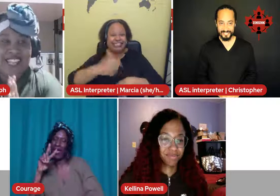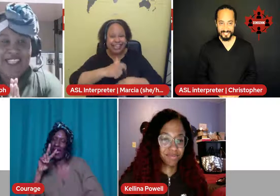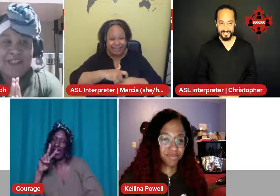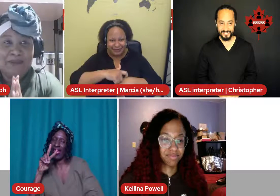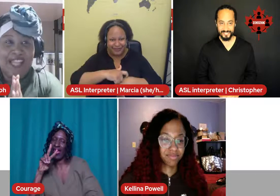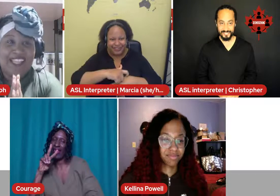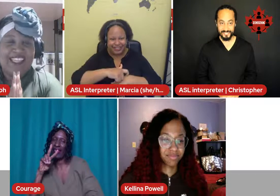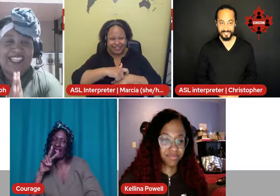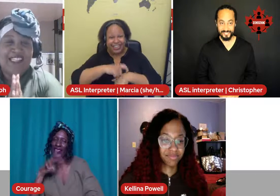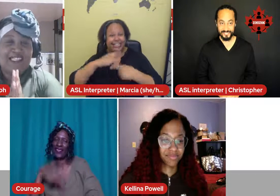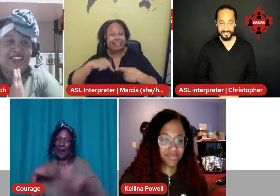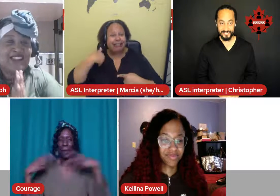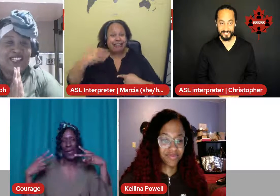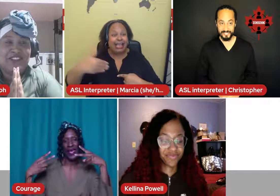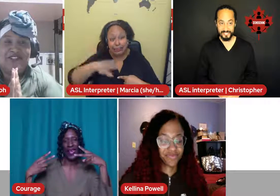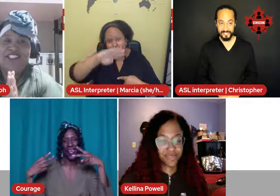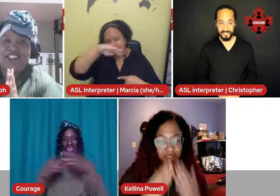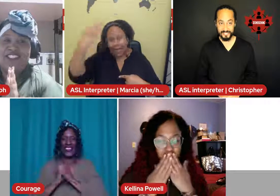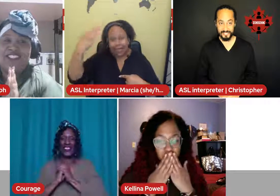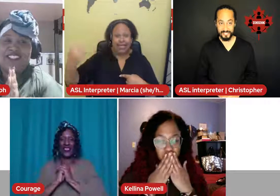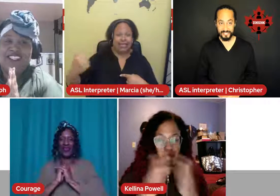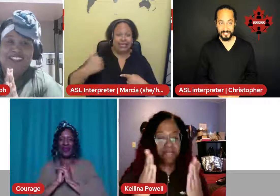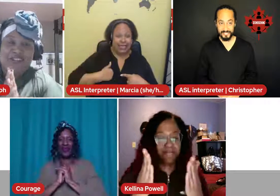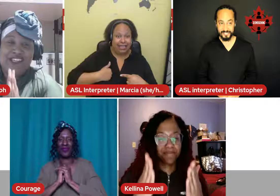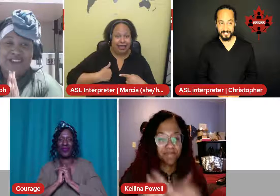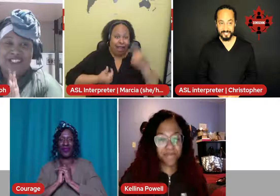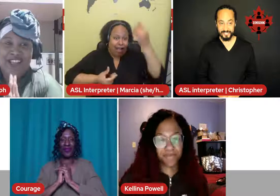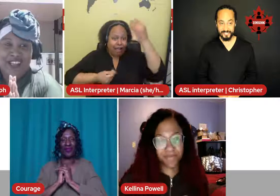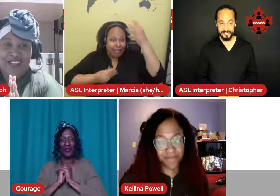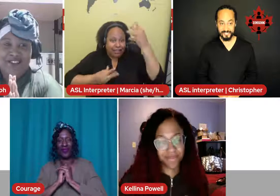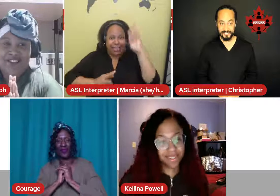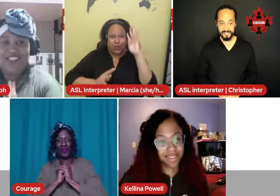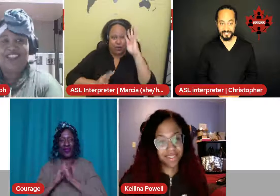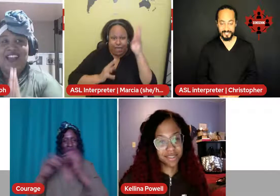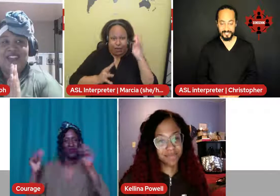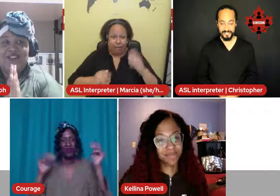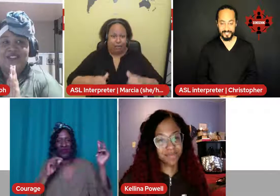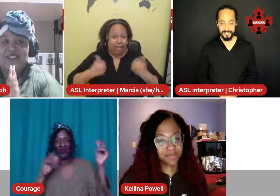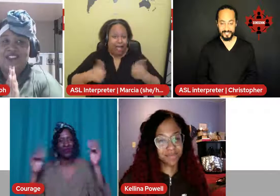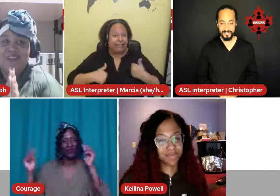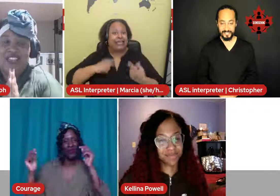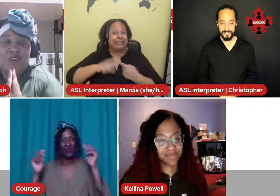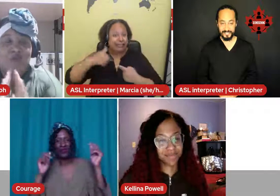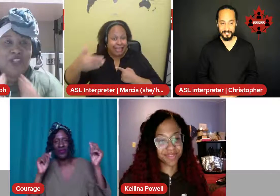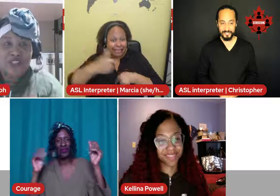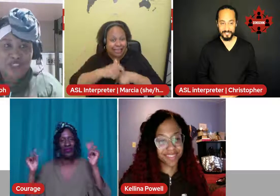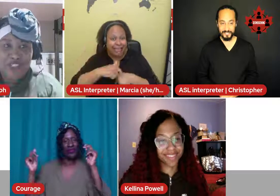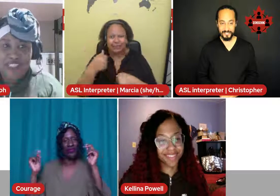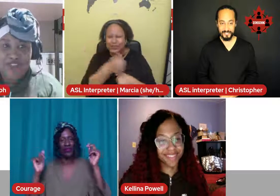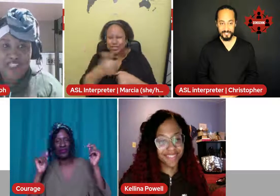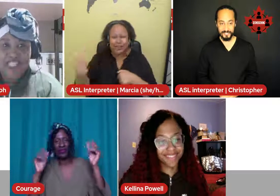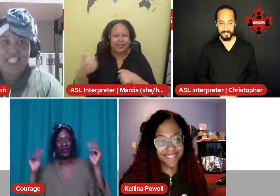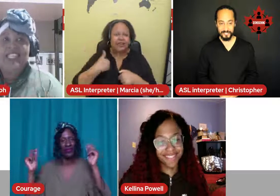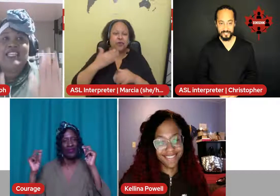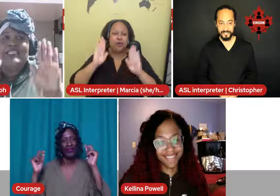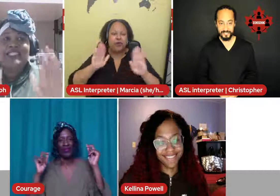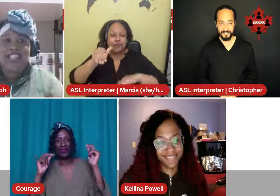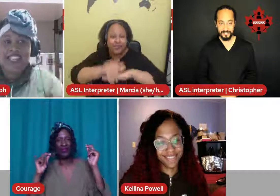next Black Canadian Content Creators Live. Have yourself a wonderful evening. Stay